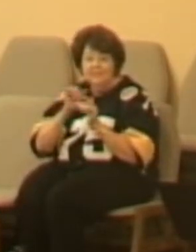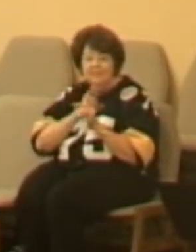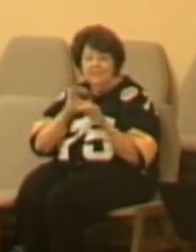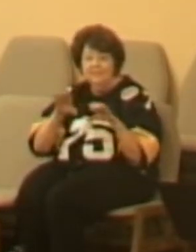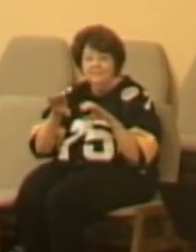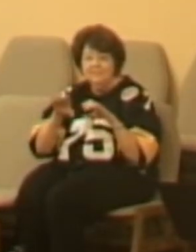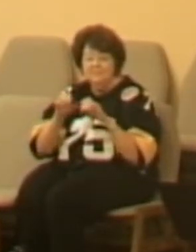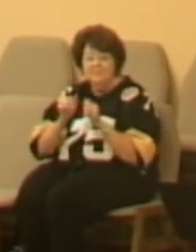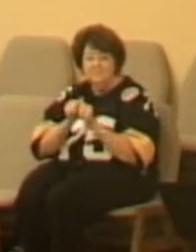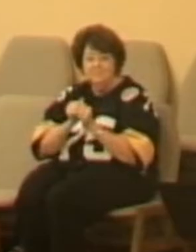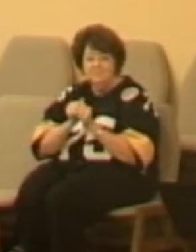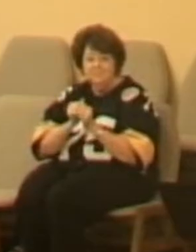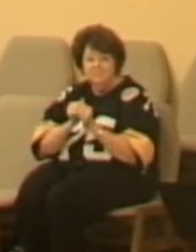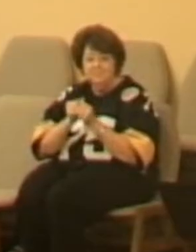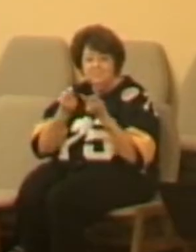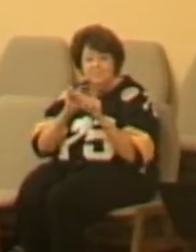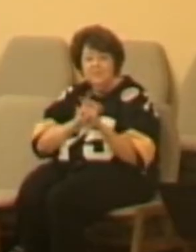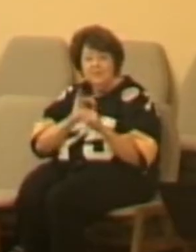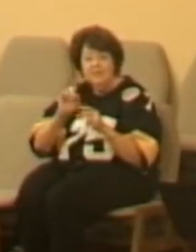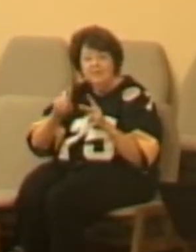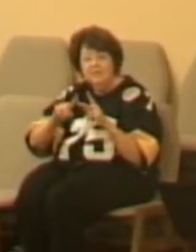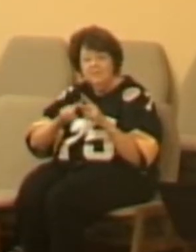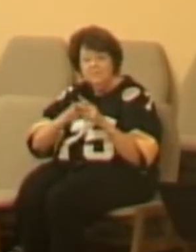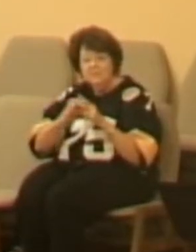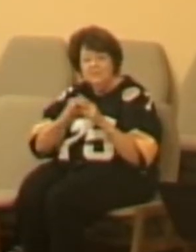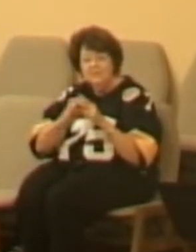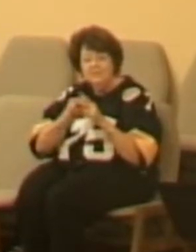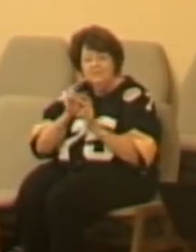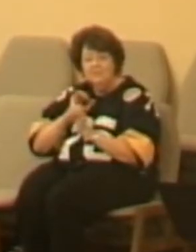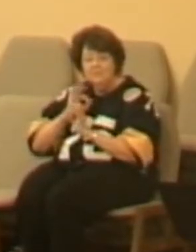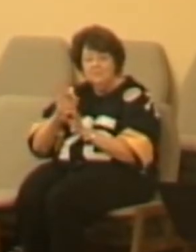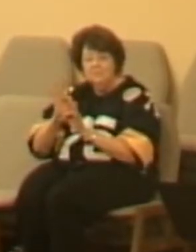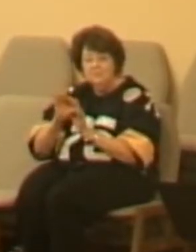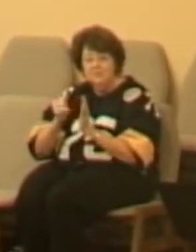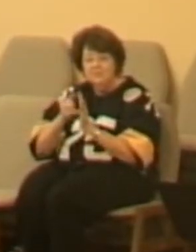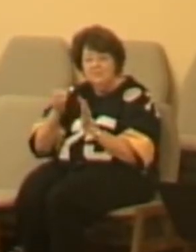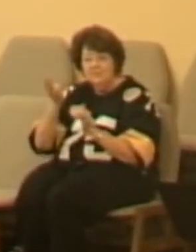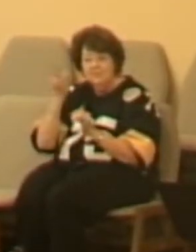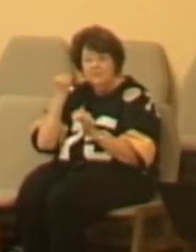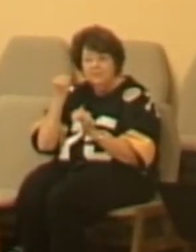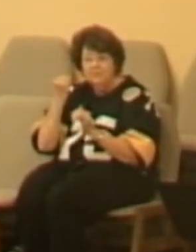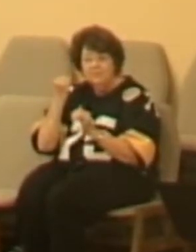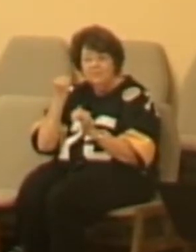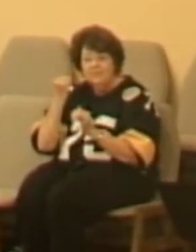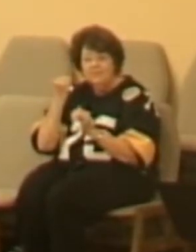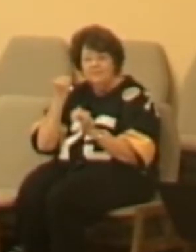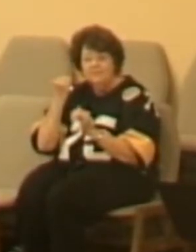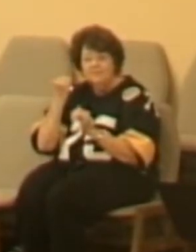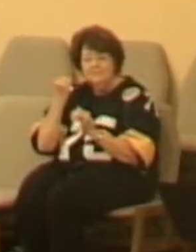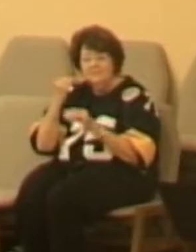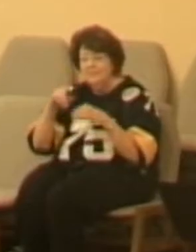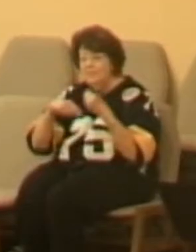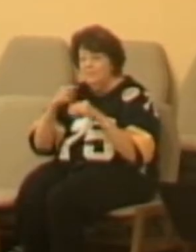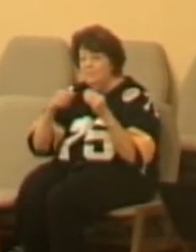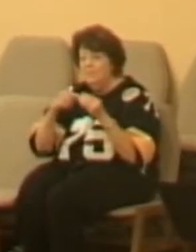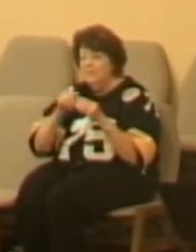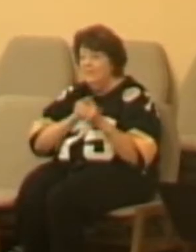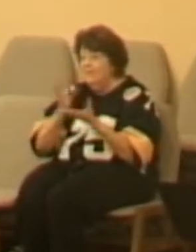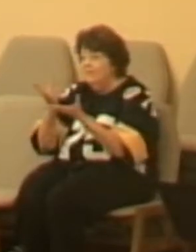Well, when I first started to preach, for me it was all about the fact that I wanted to be friends. Why?